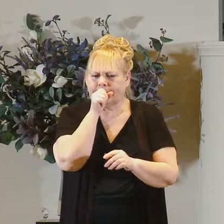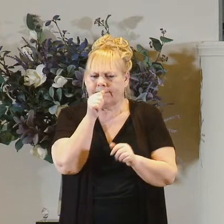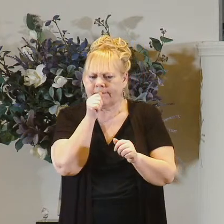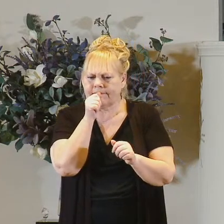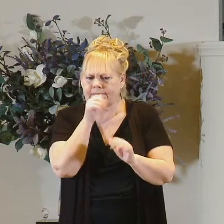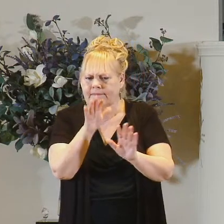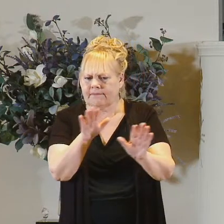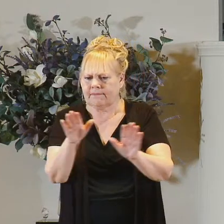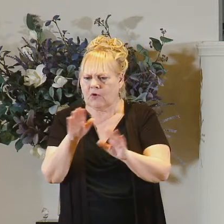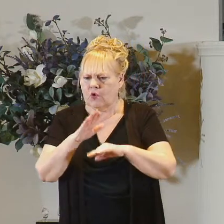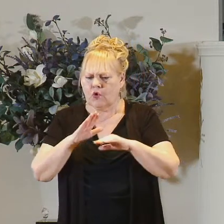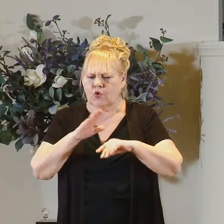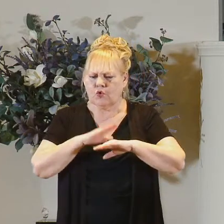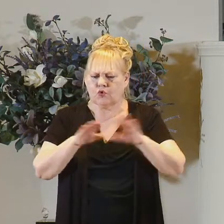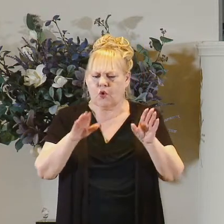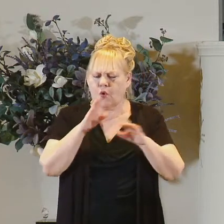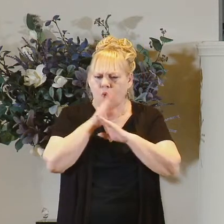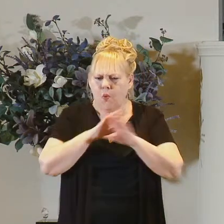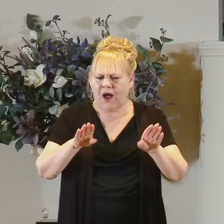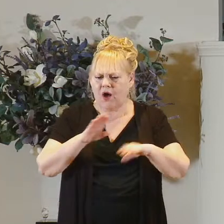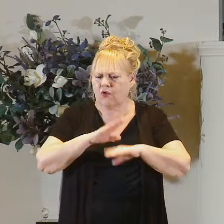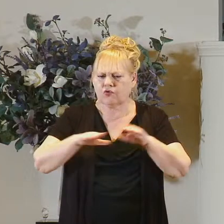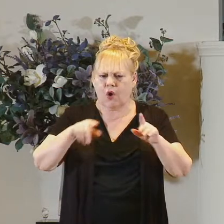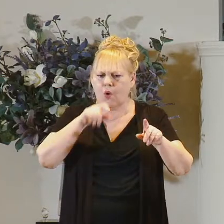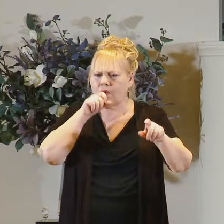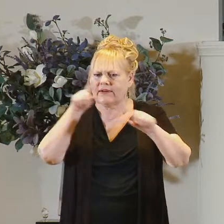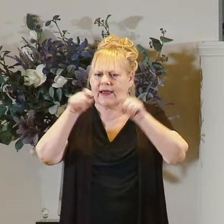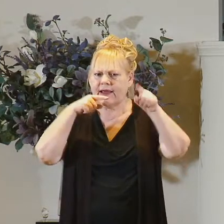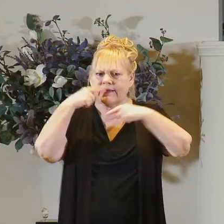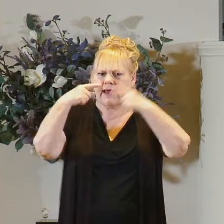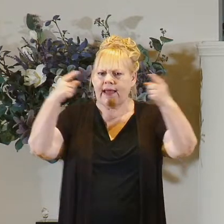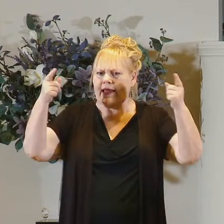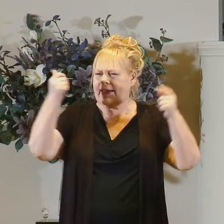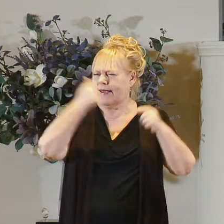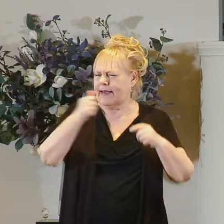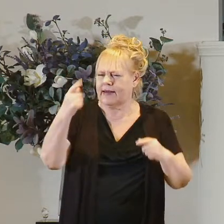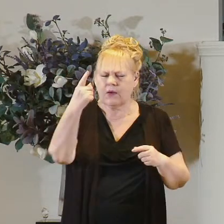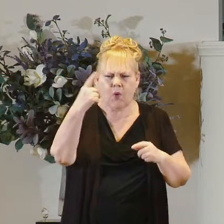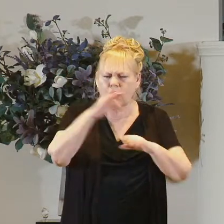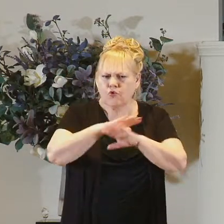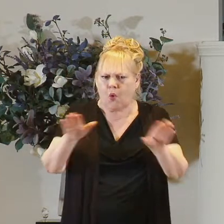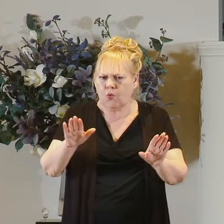down low be quiet about this don't tell anybody